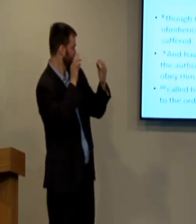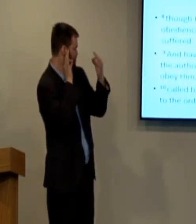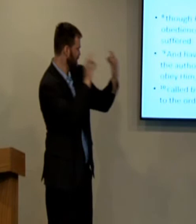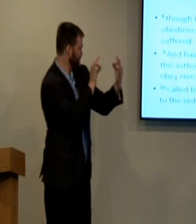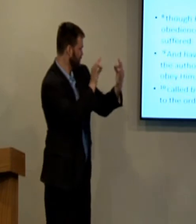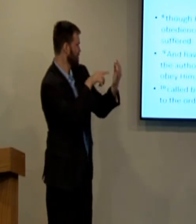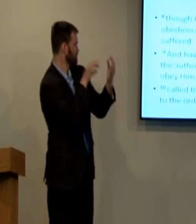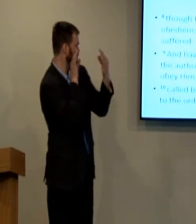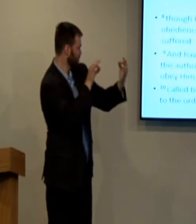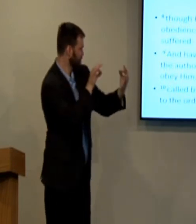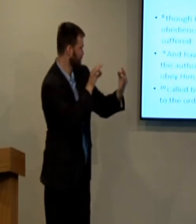perfected,